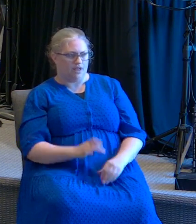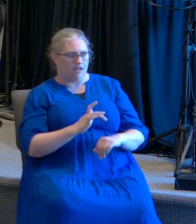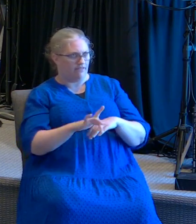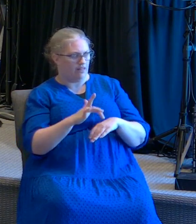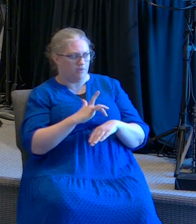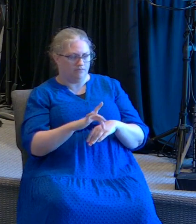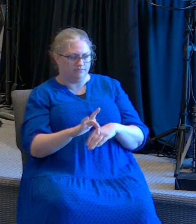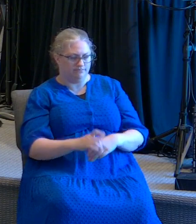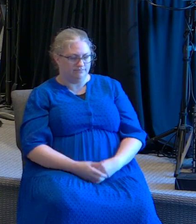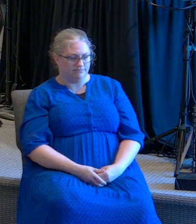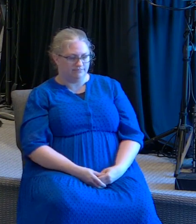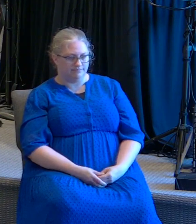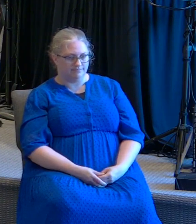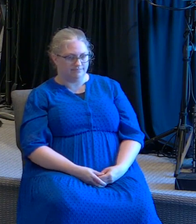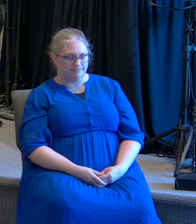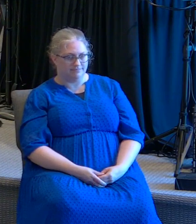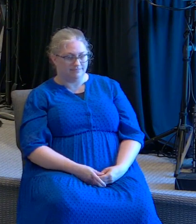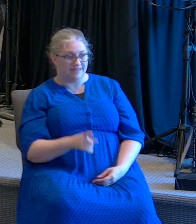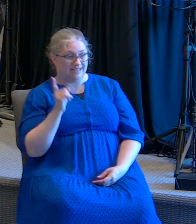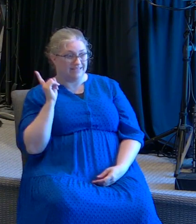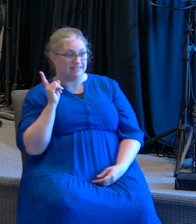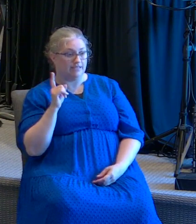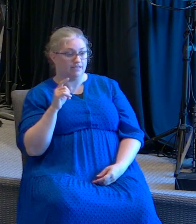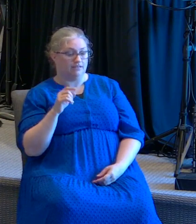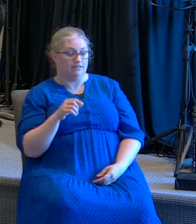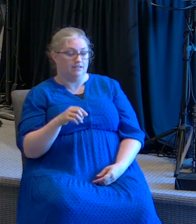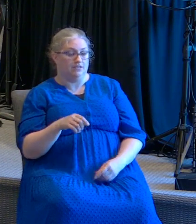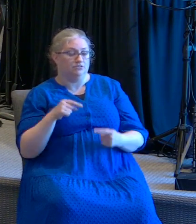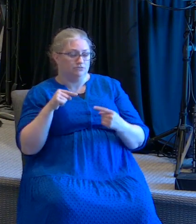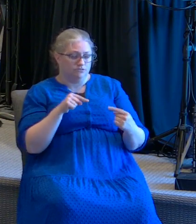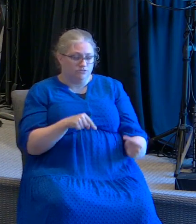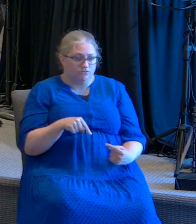and then as he struggled walking up that hill and